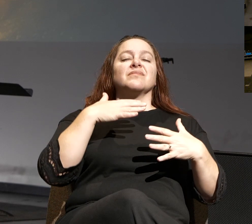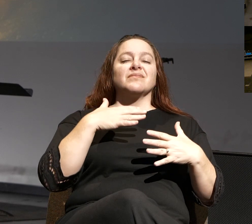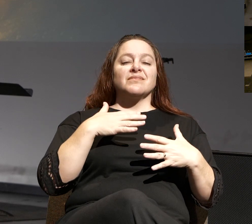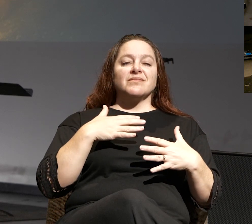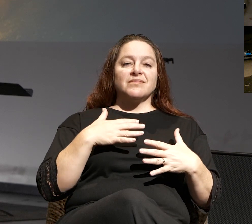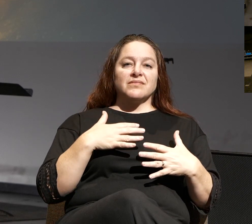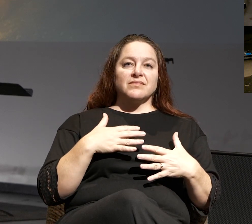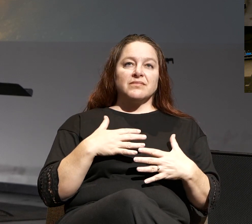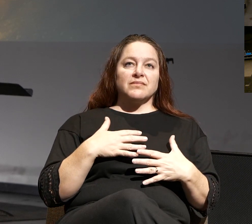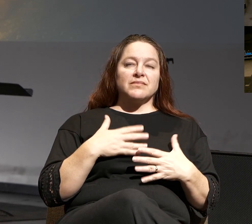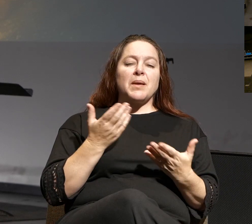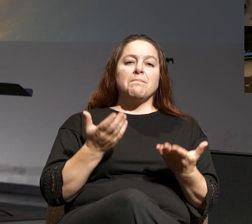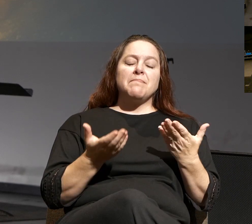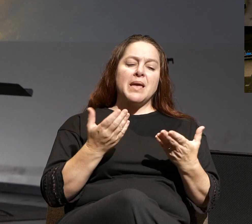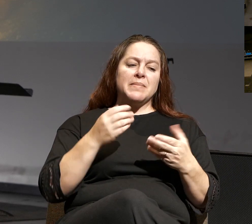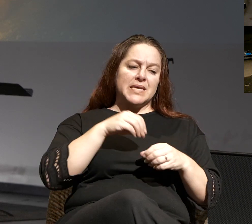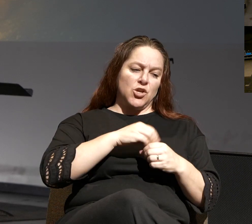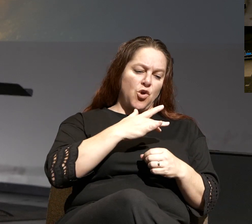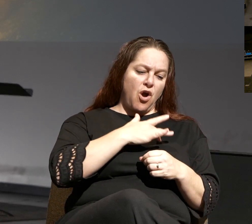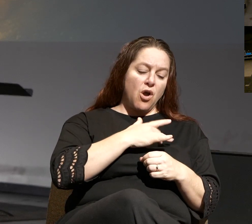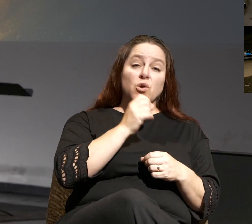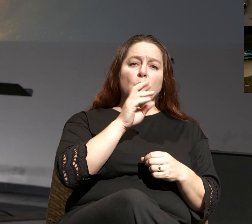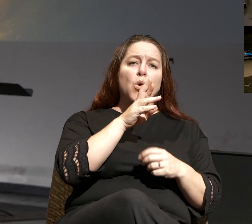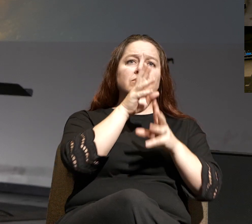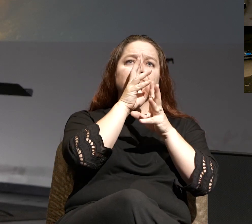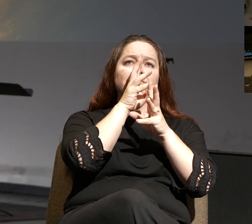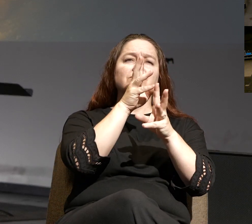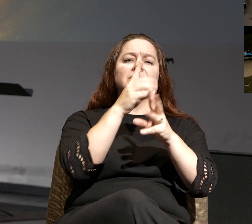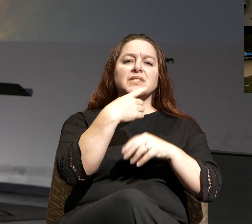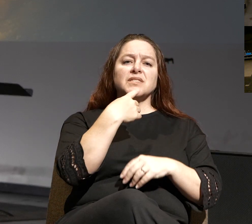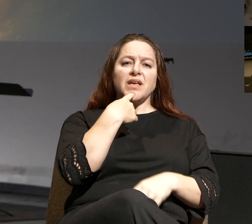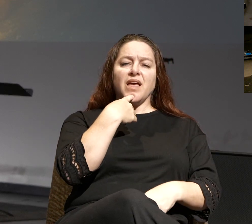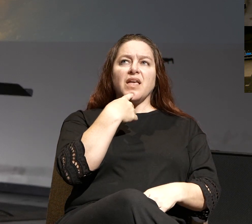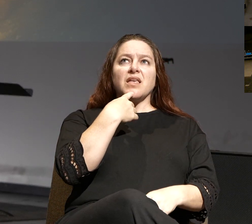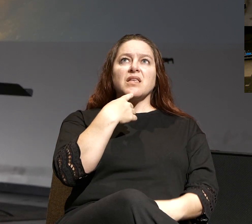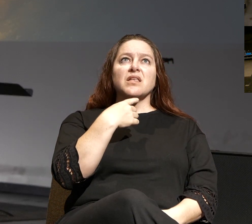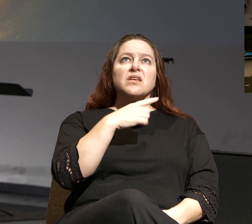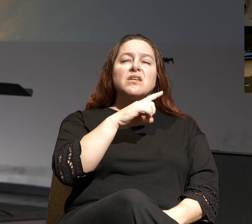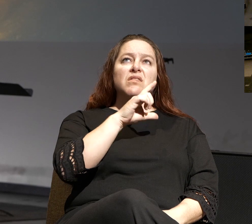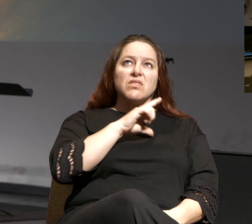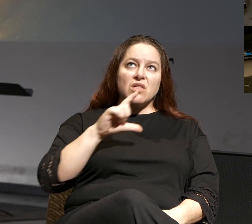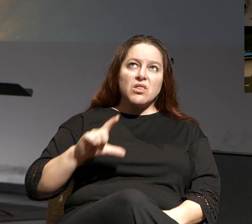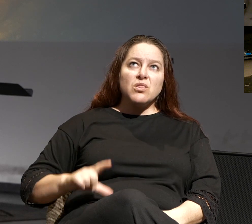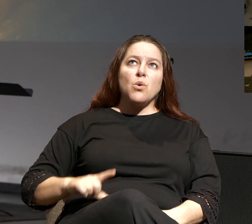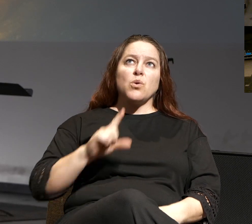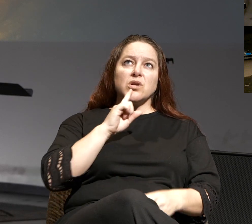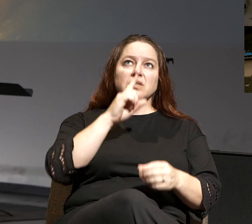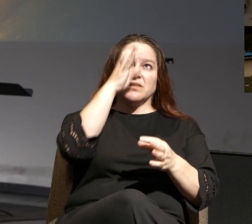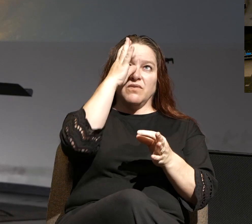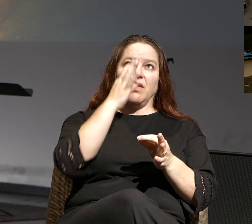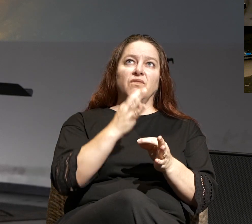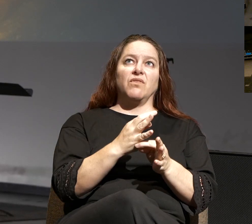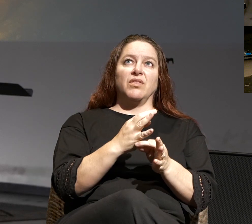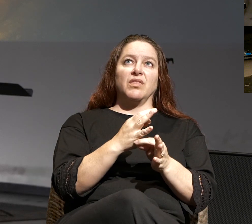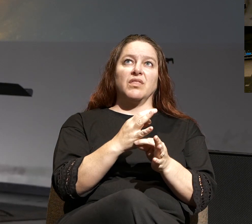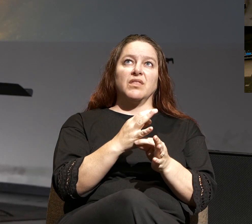And maybe in your hearts or out loud, I just want you to say, the Lord is faithful.